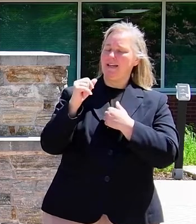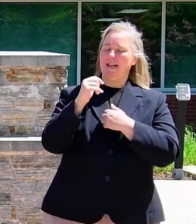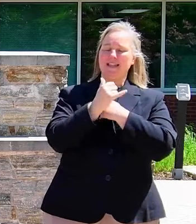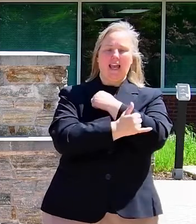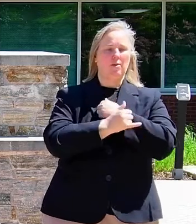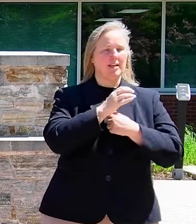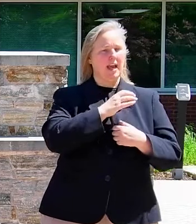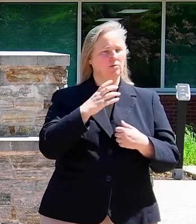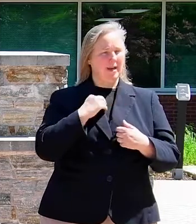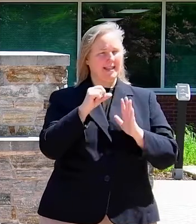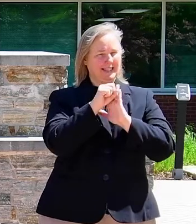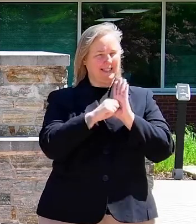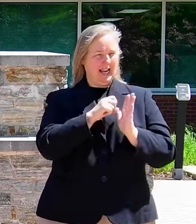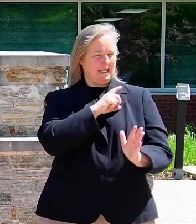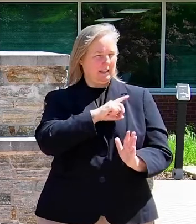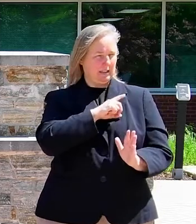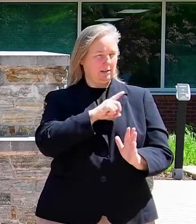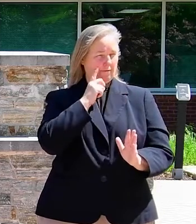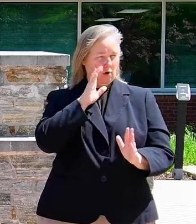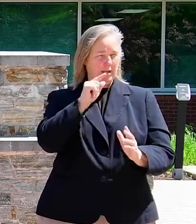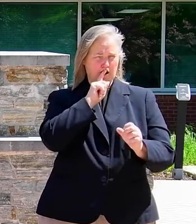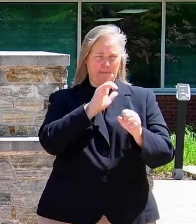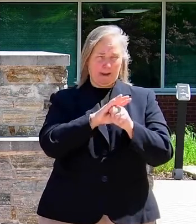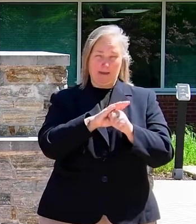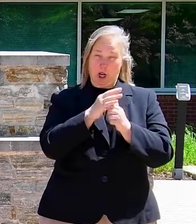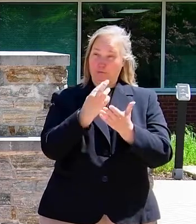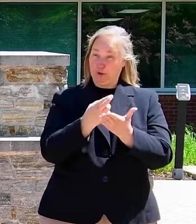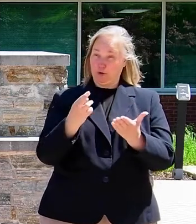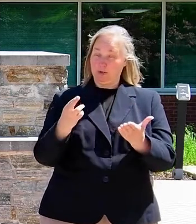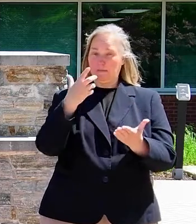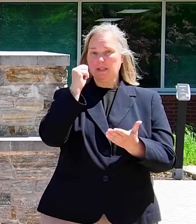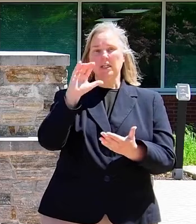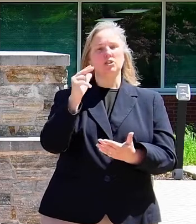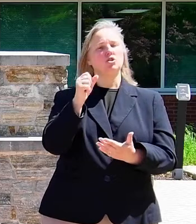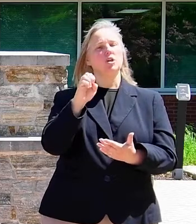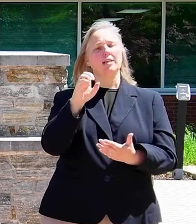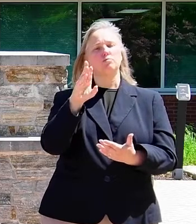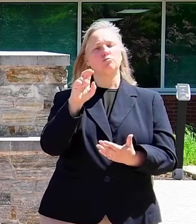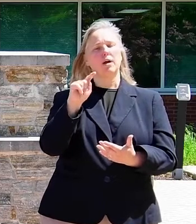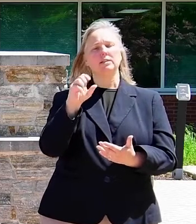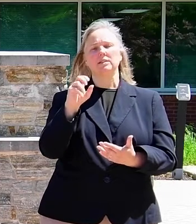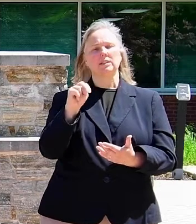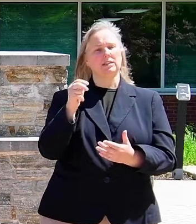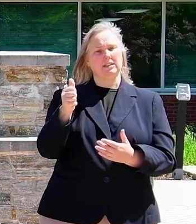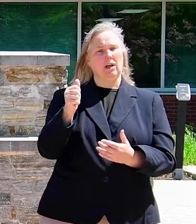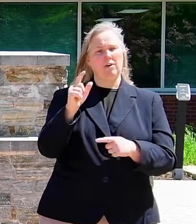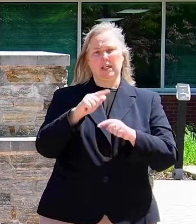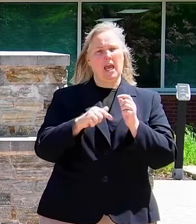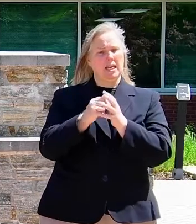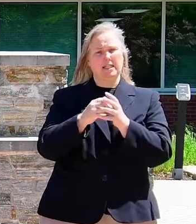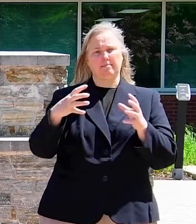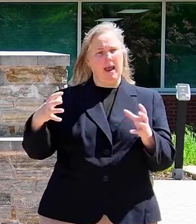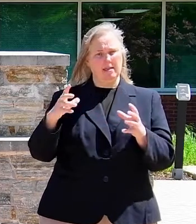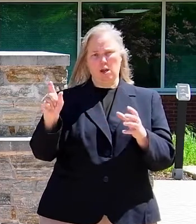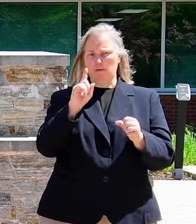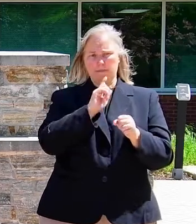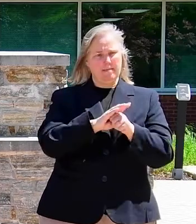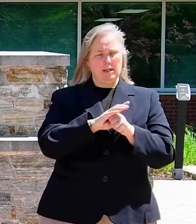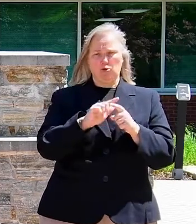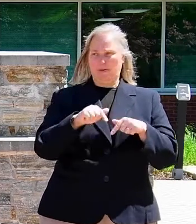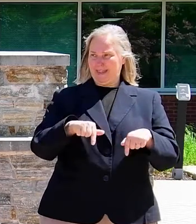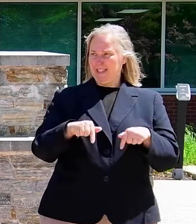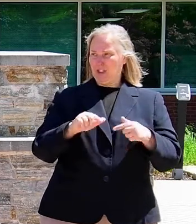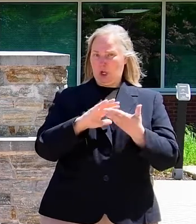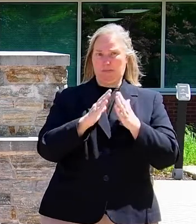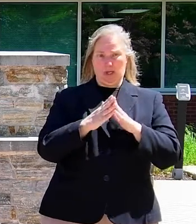Delegates for the commitment of resources. Because Chase Brixton could not expand its commitment to this